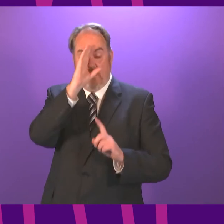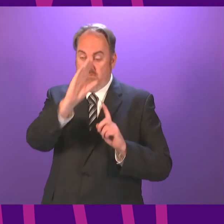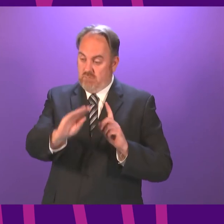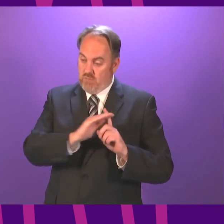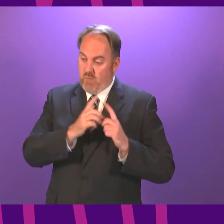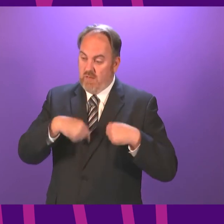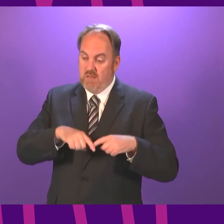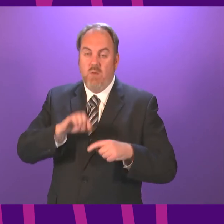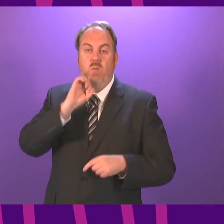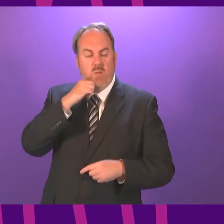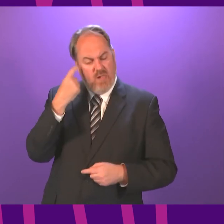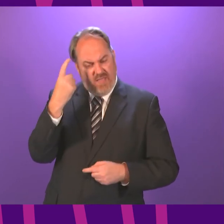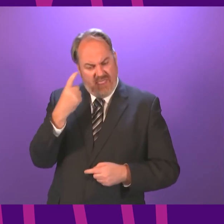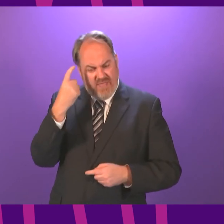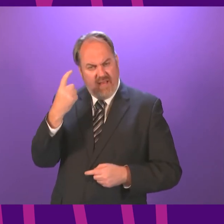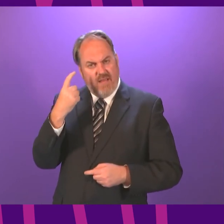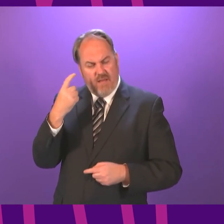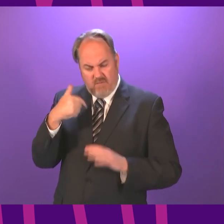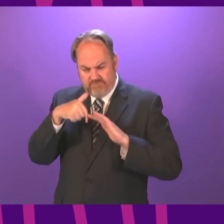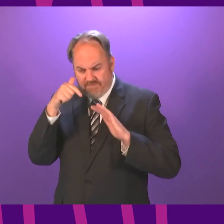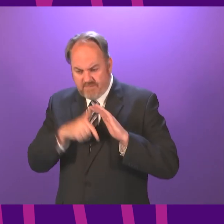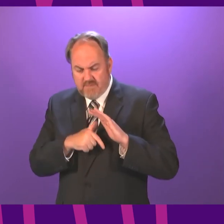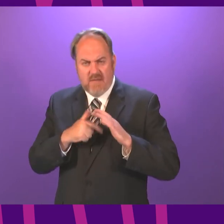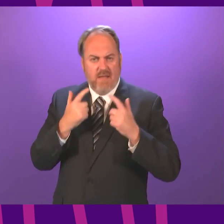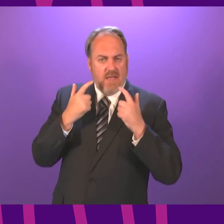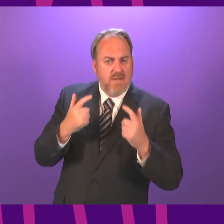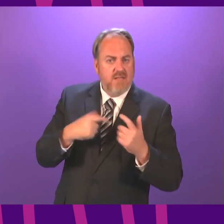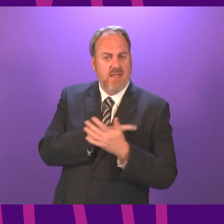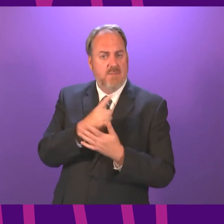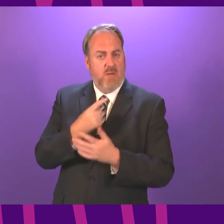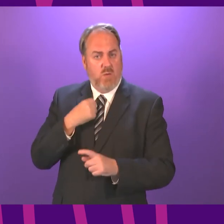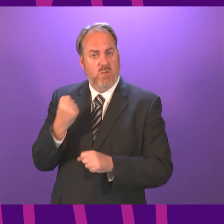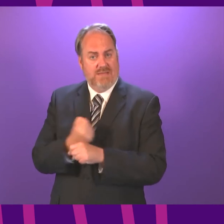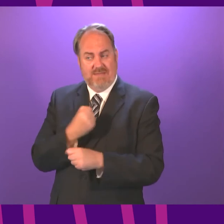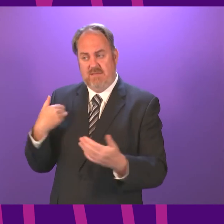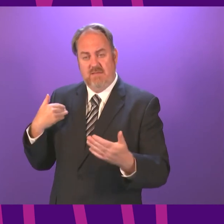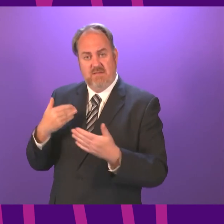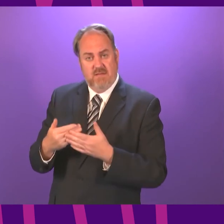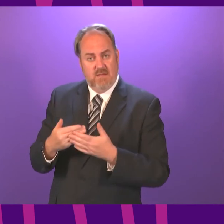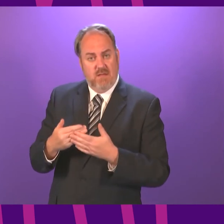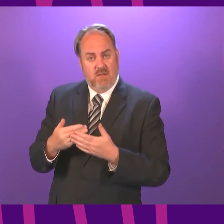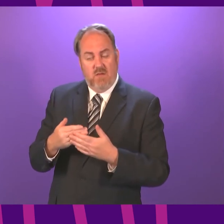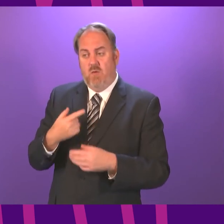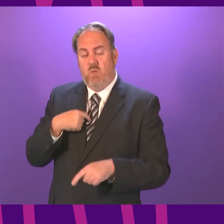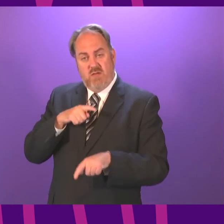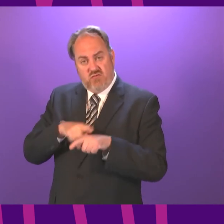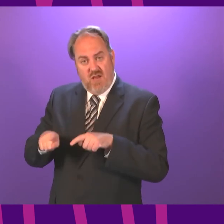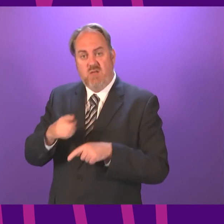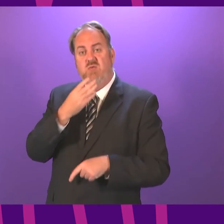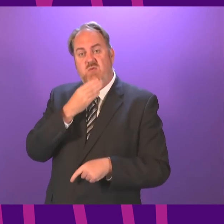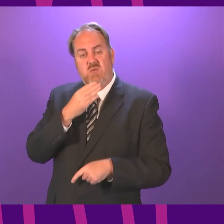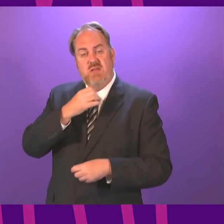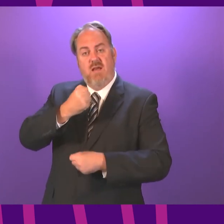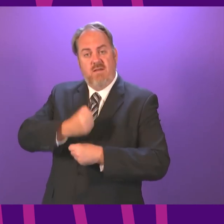reflect very carefully on the points that the Presiding Officer has raised because we were in using a Government initiated question which